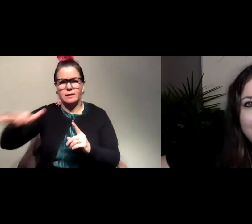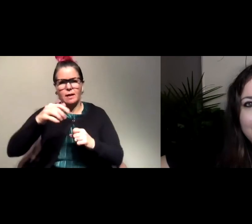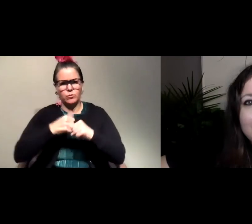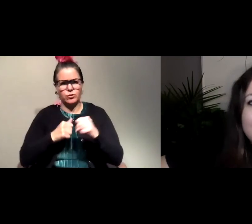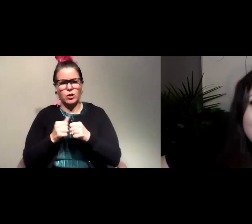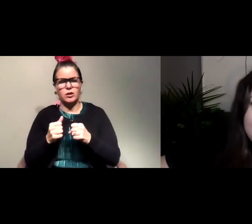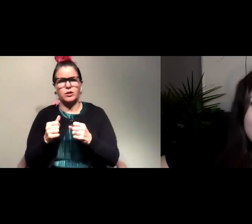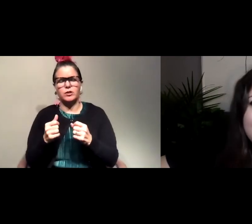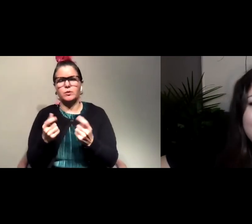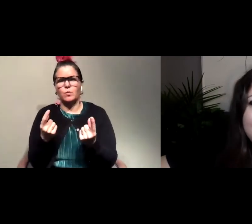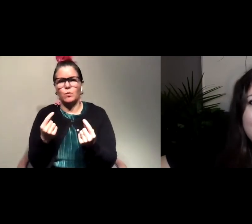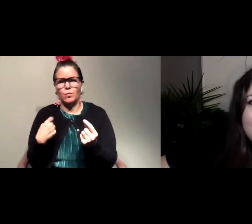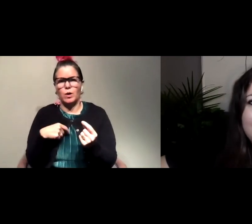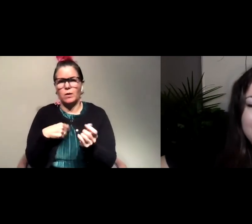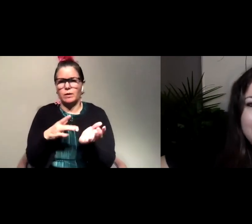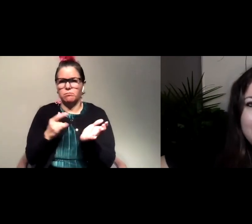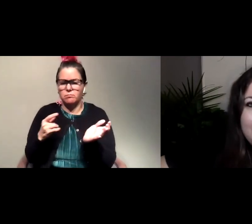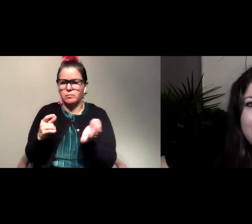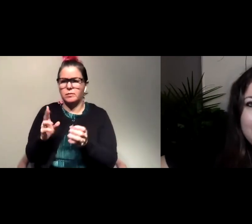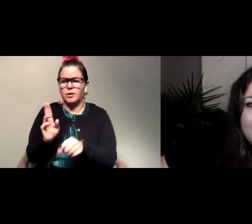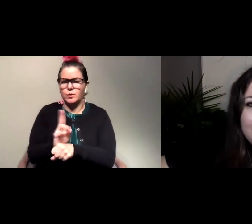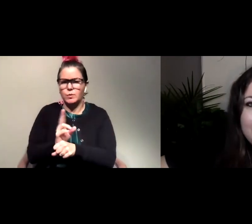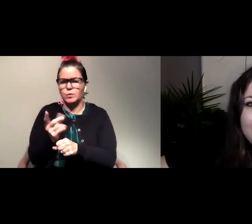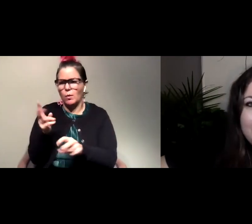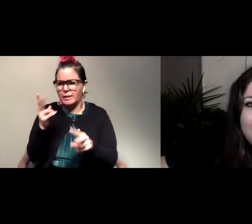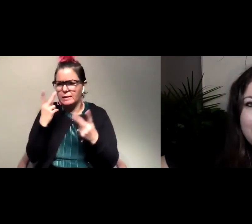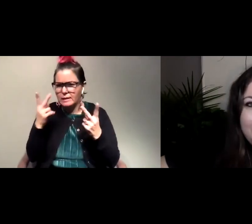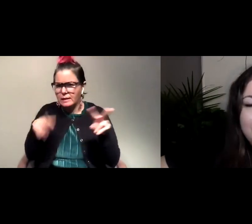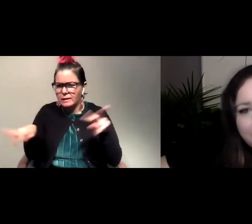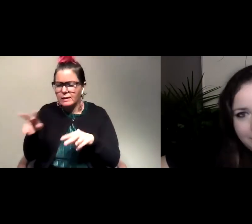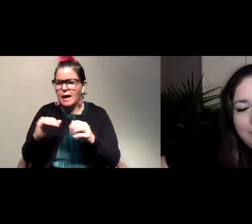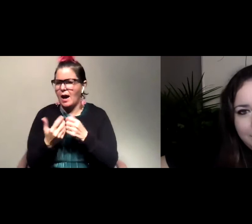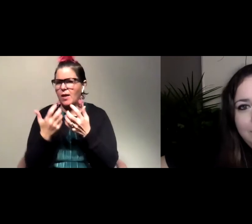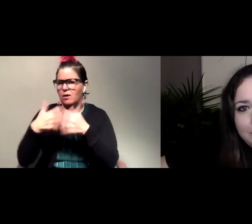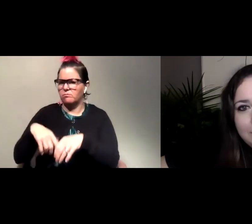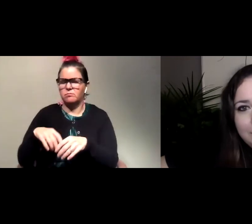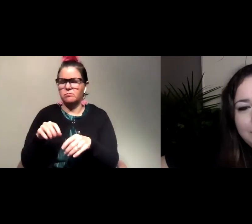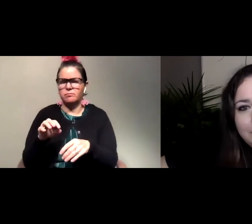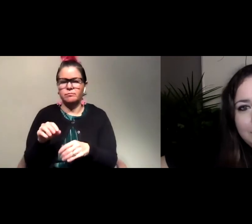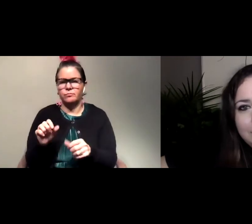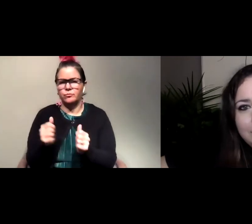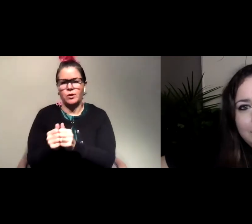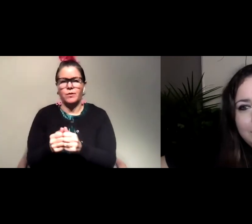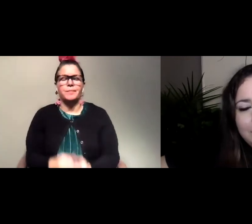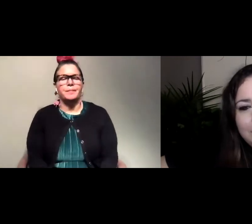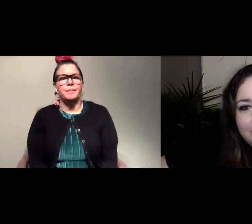affect what we take off of it or what we see? And how does all of that work? Um, so that's kind of what